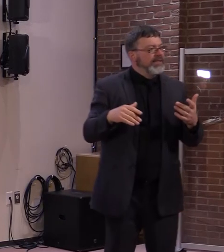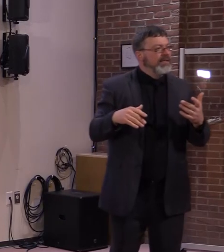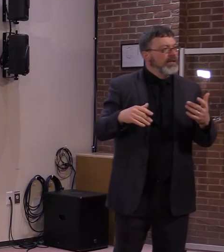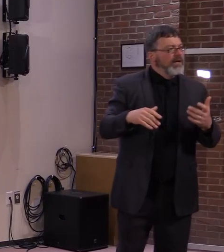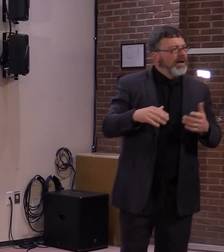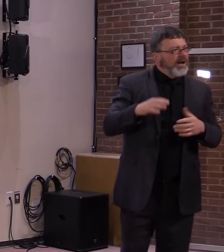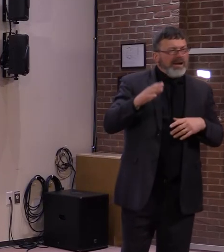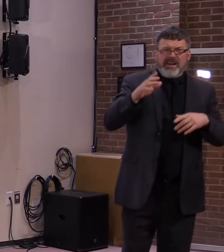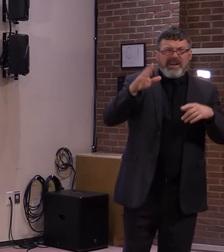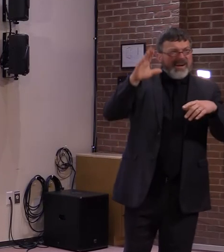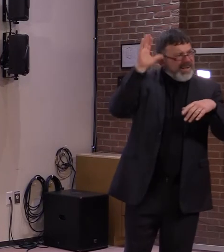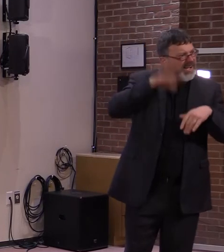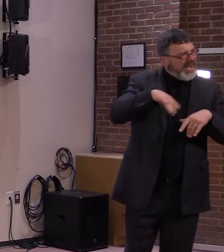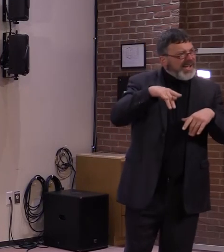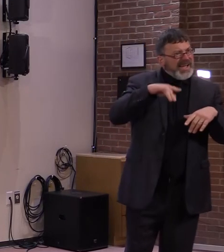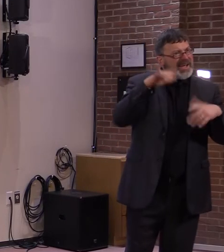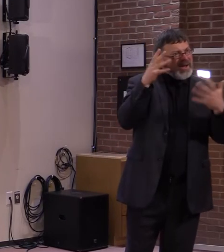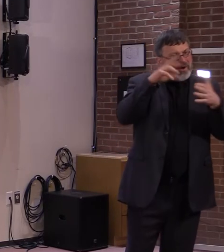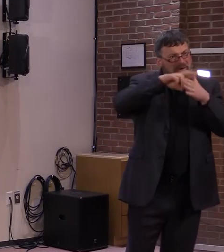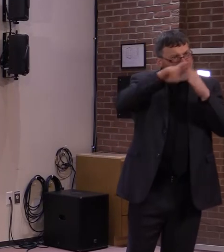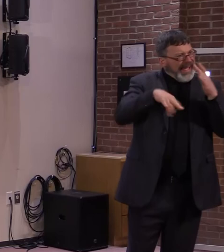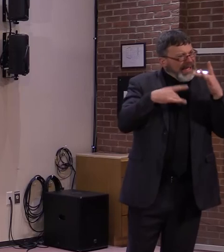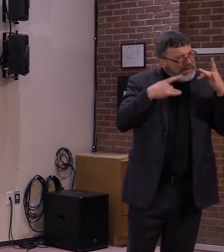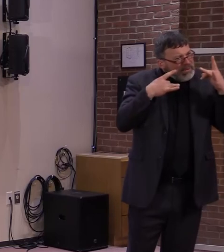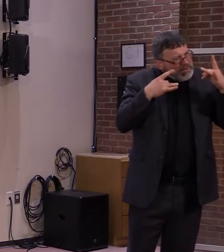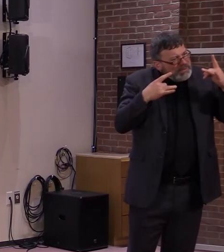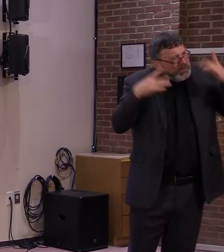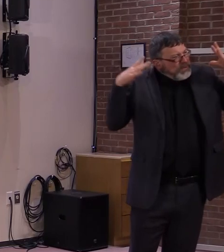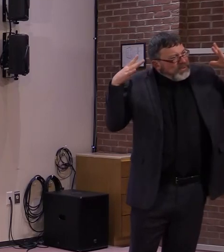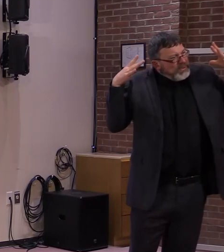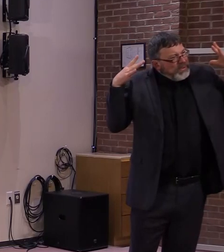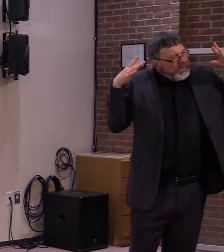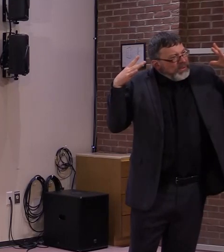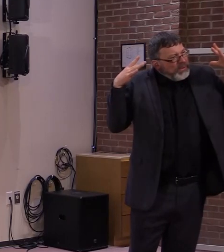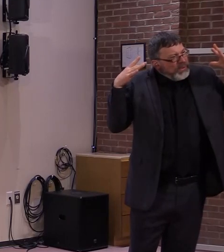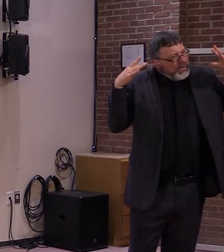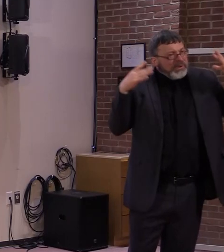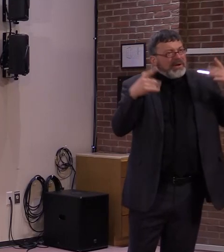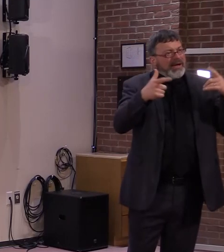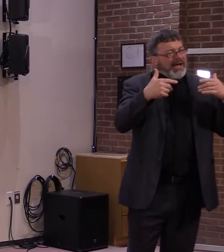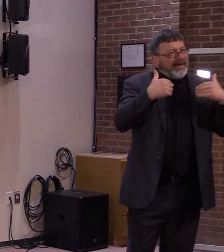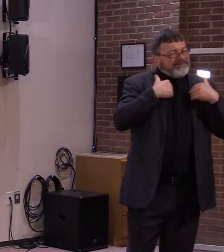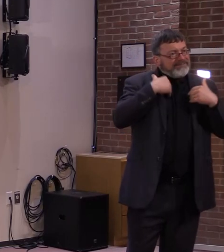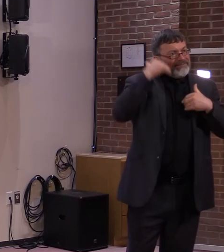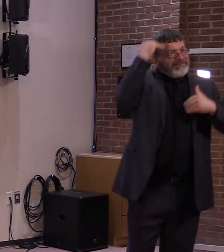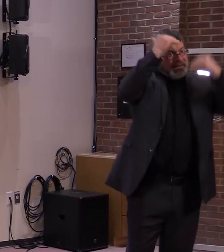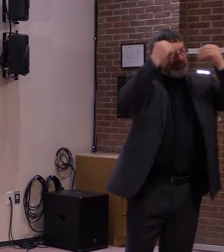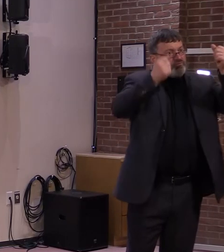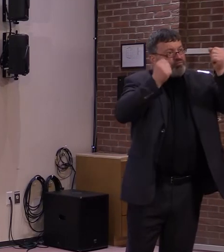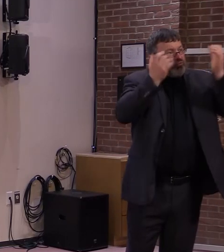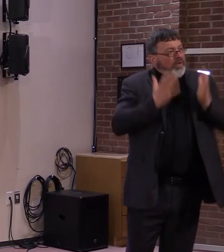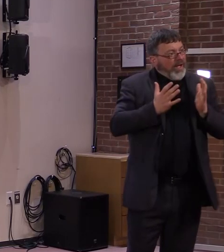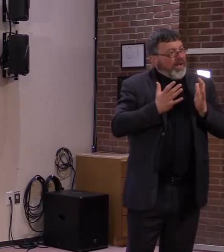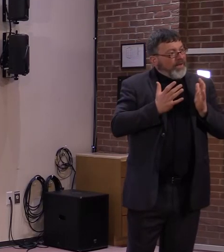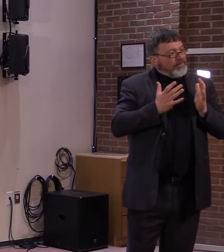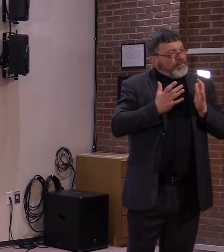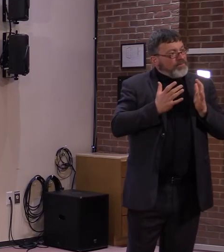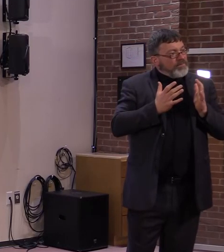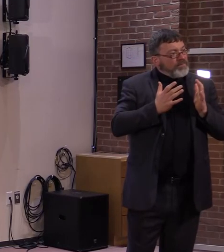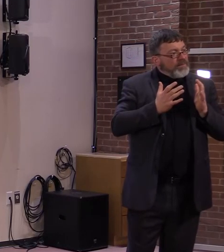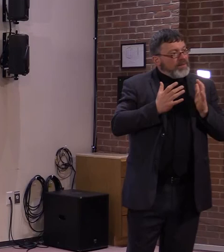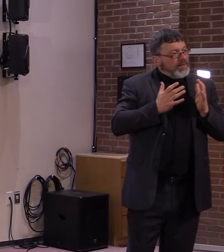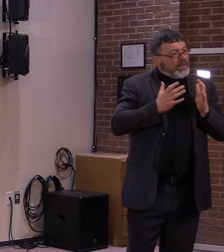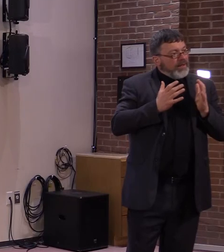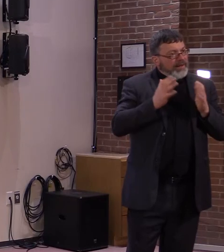certainly adult drivers are, you know, with whom juvenile drivers share the road are not afforded that